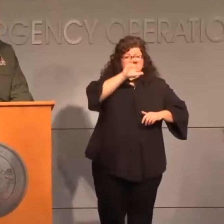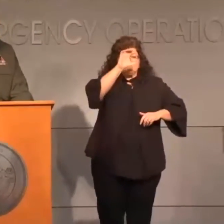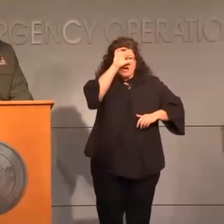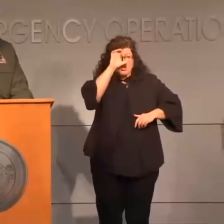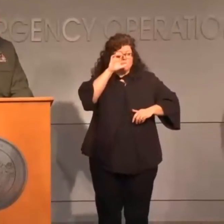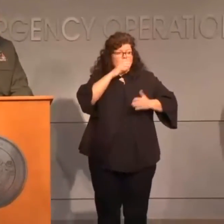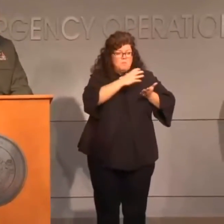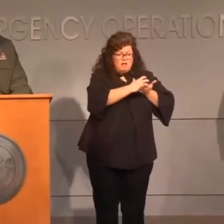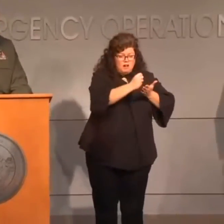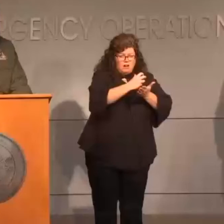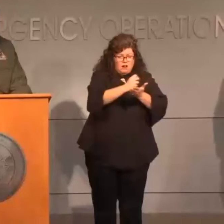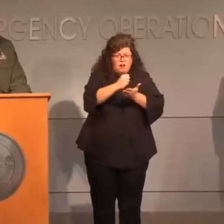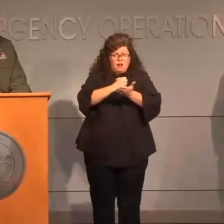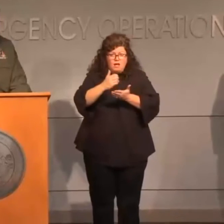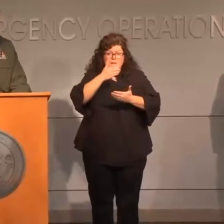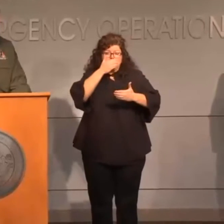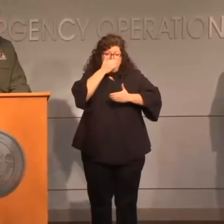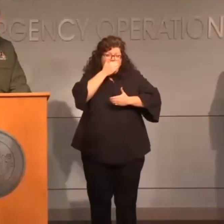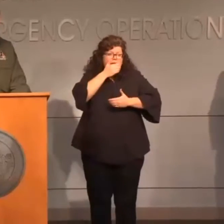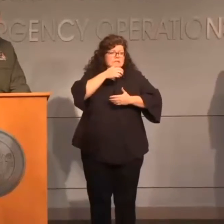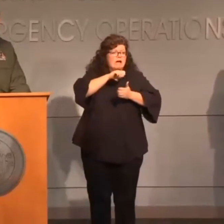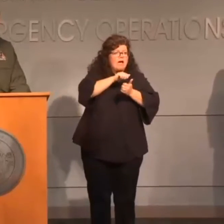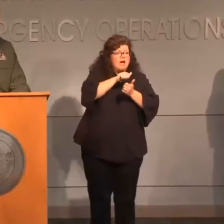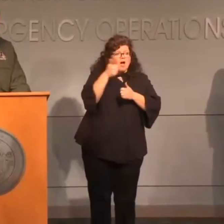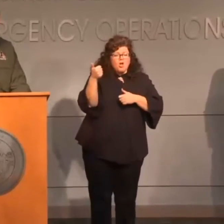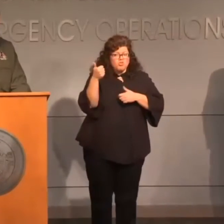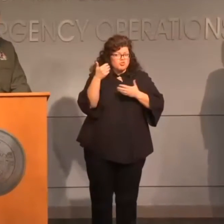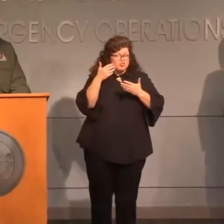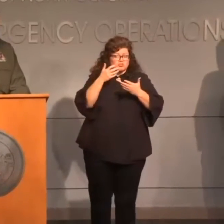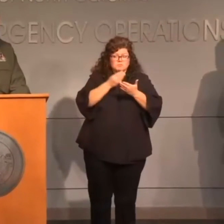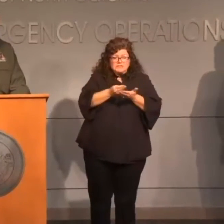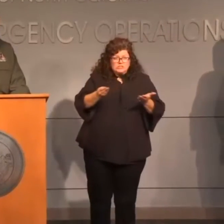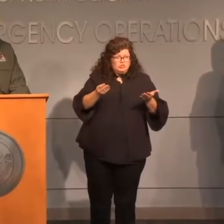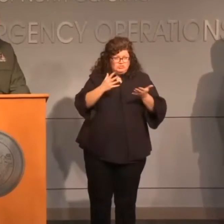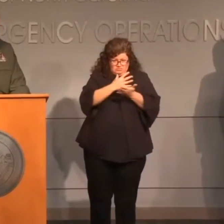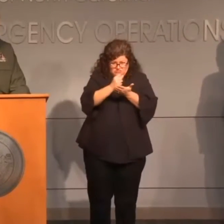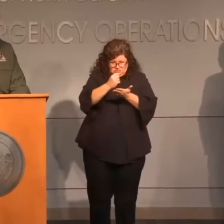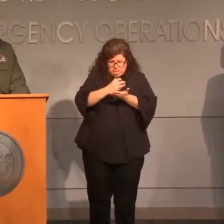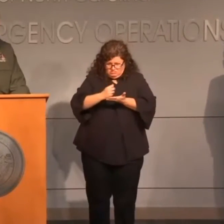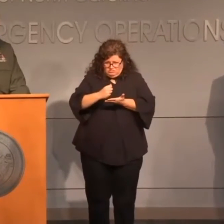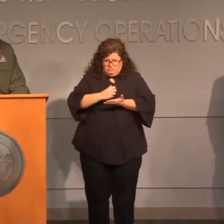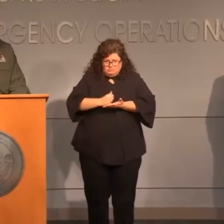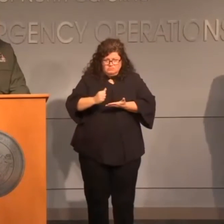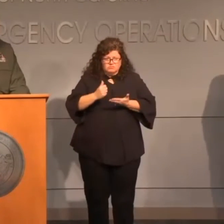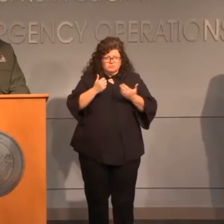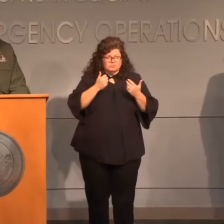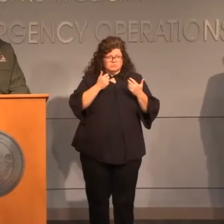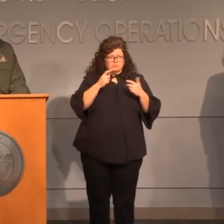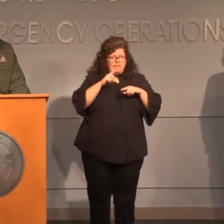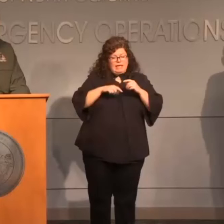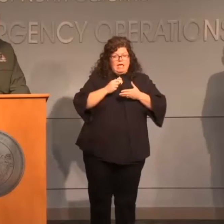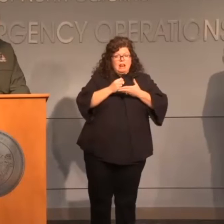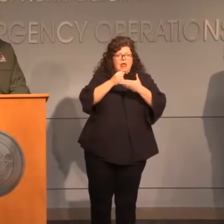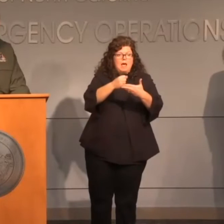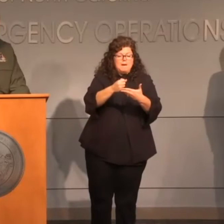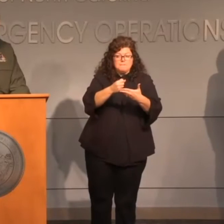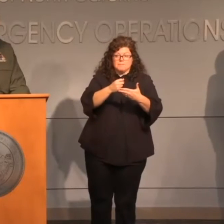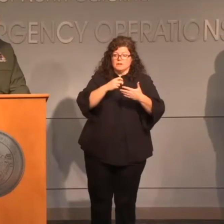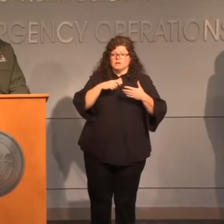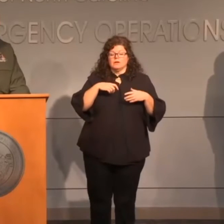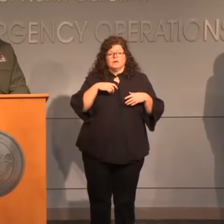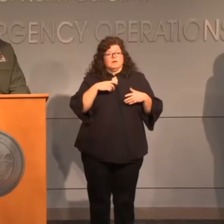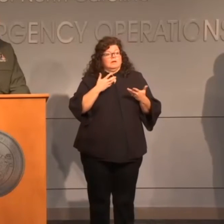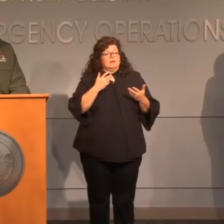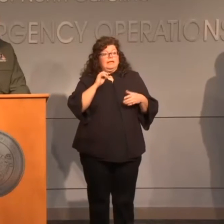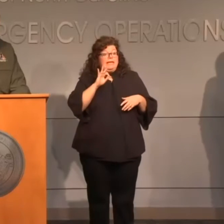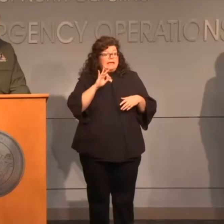out of masks and other materials to respond to people's daily needs, especially if there's a concern that there may